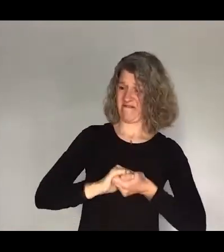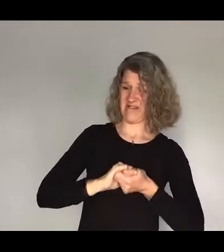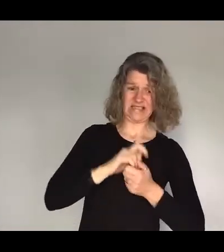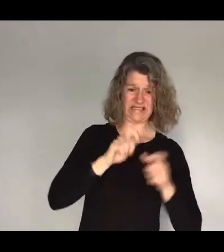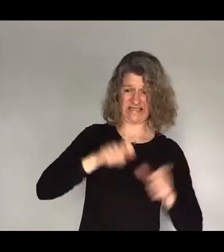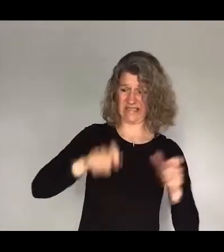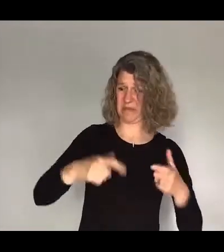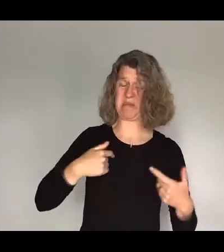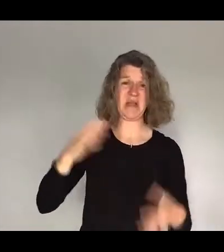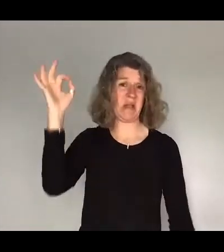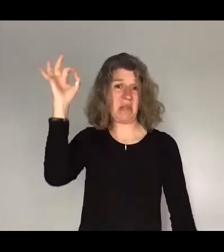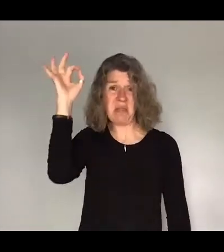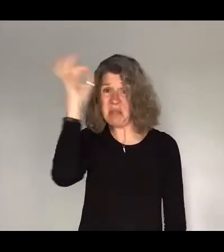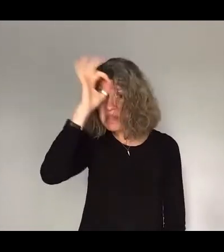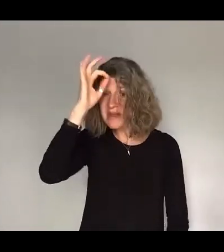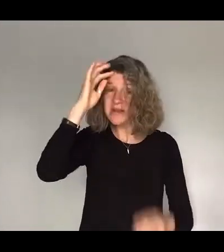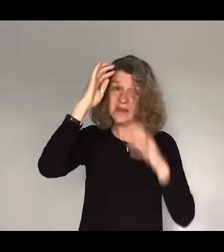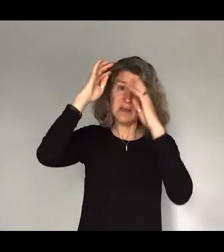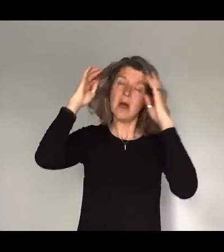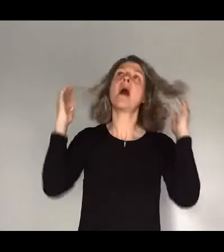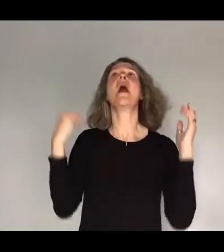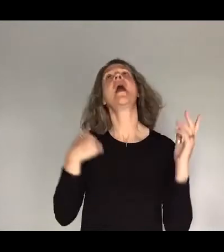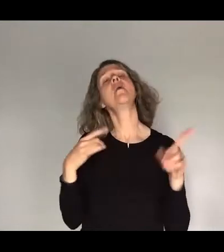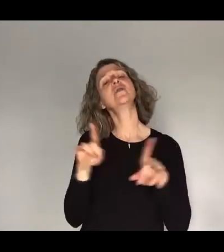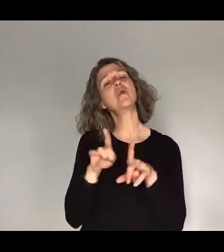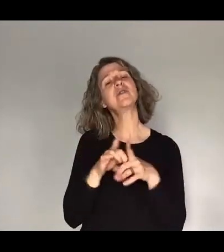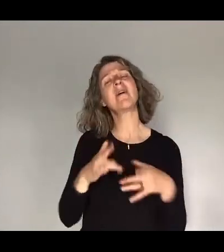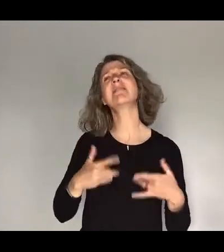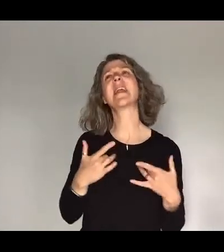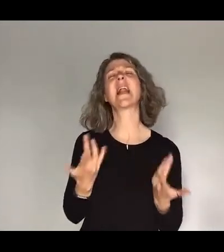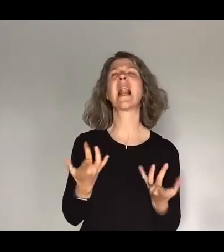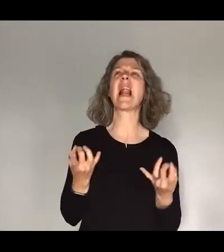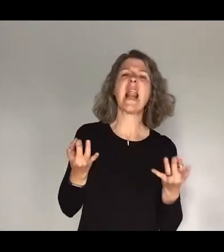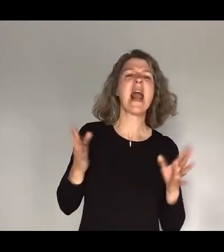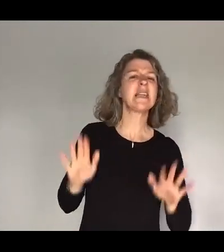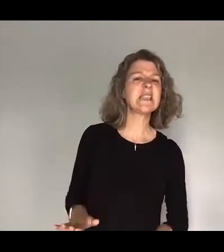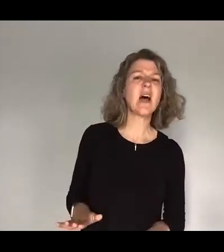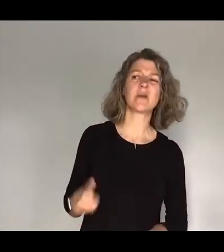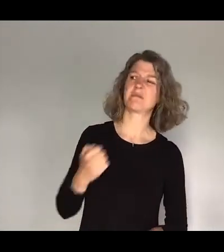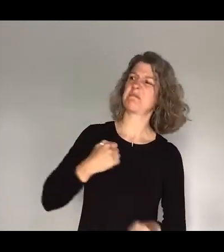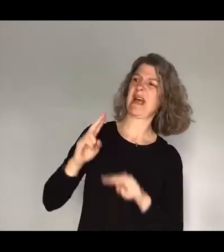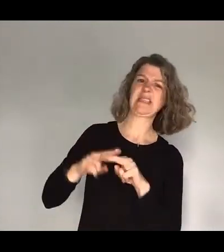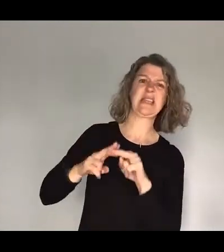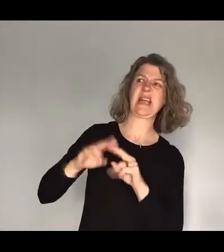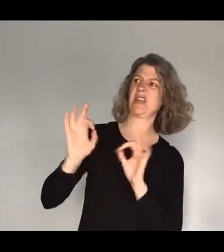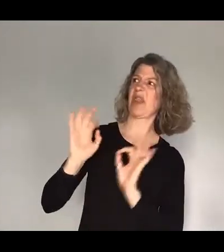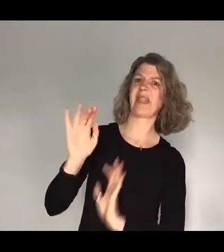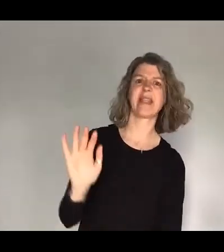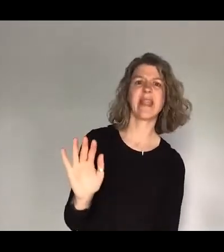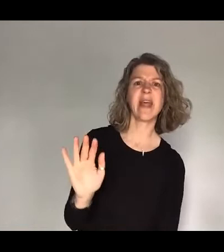clue and I was also just feeling a bit let down. I was feeling let down by a dad who wasn't really present and by a family that was quite